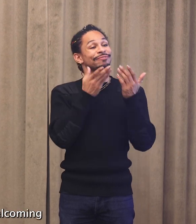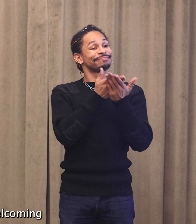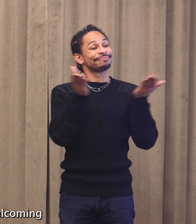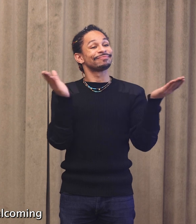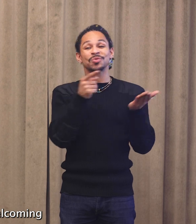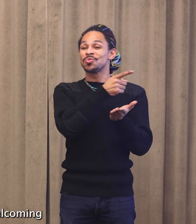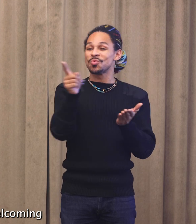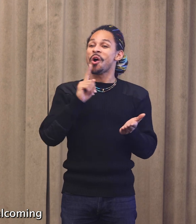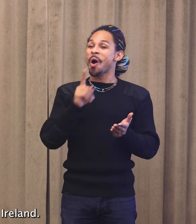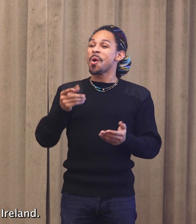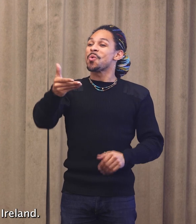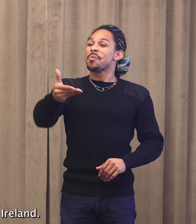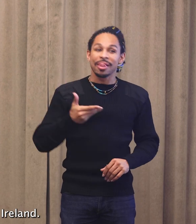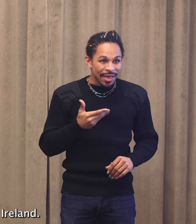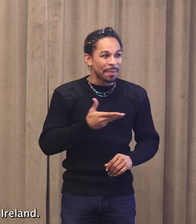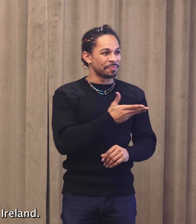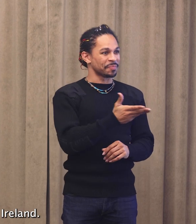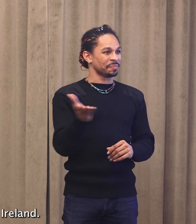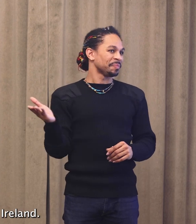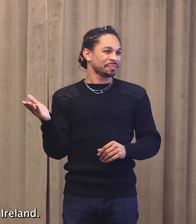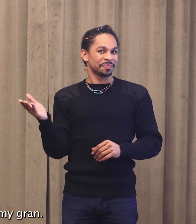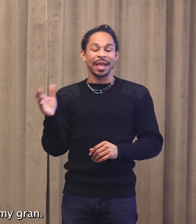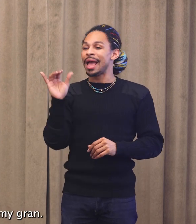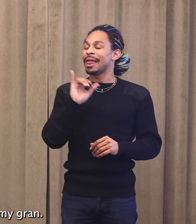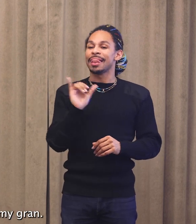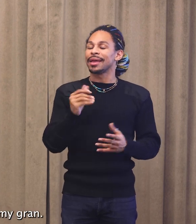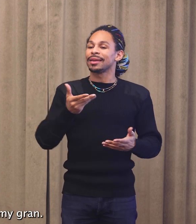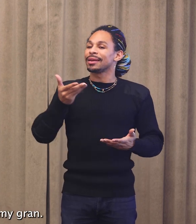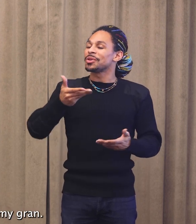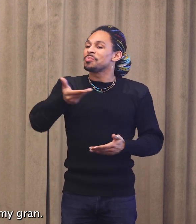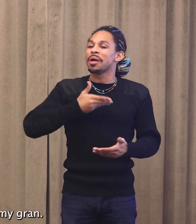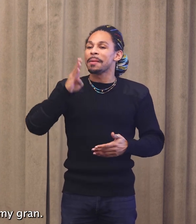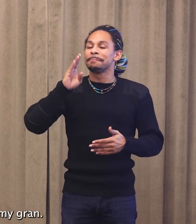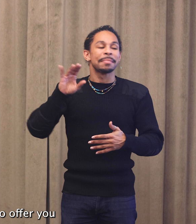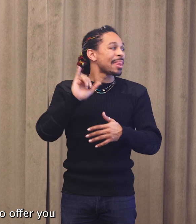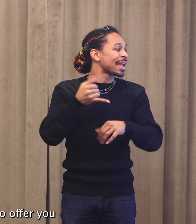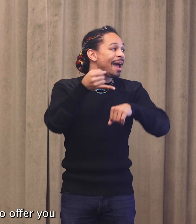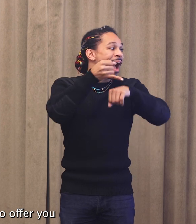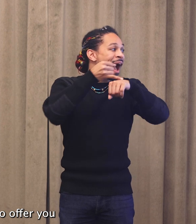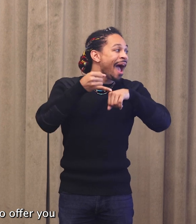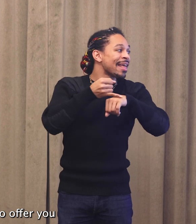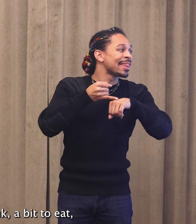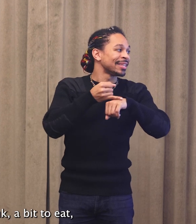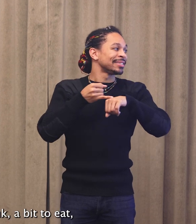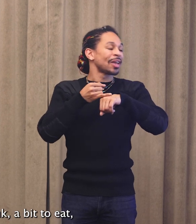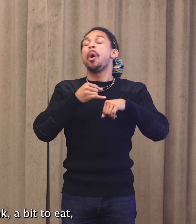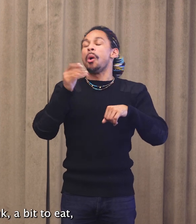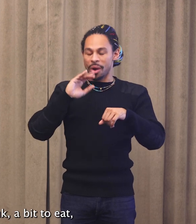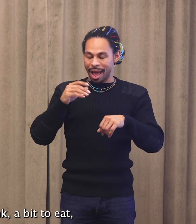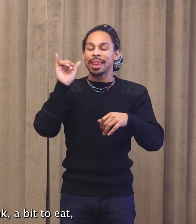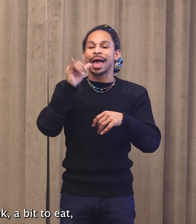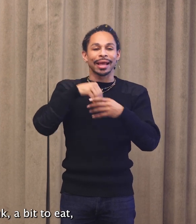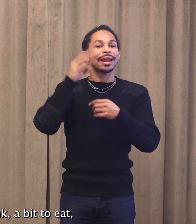as is our welcoming greeting in Ireland. As taught by my gran, I would want to offer you something to